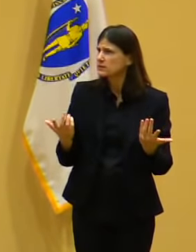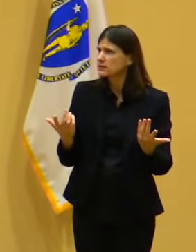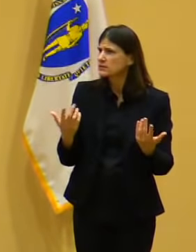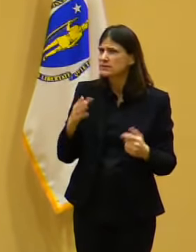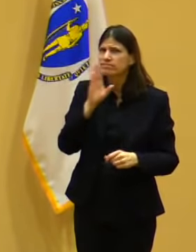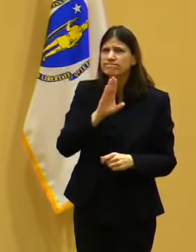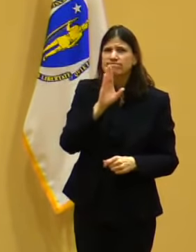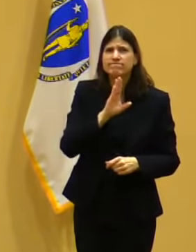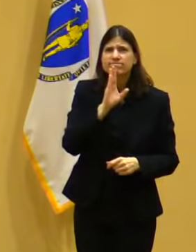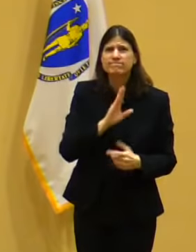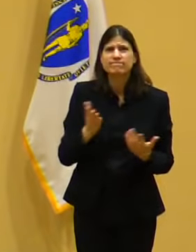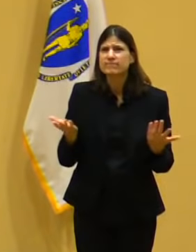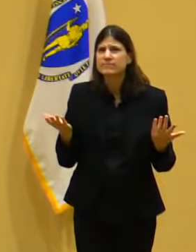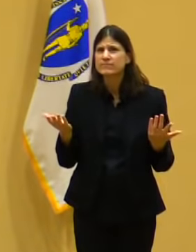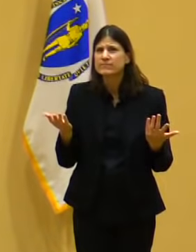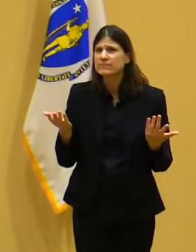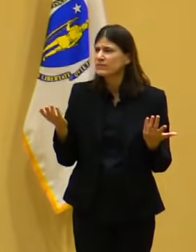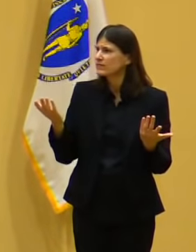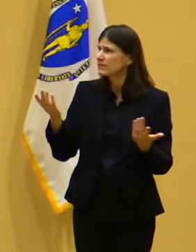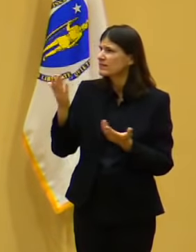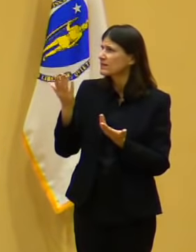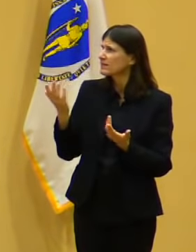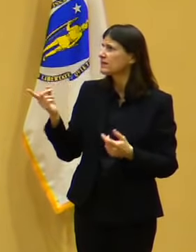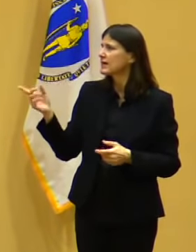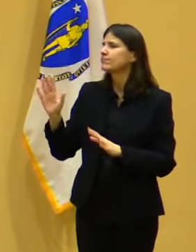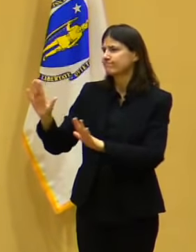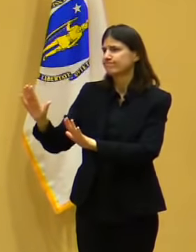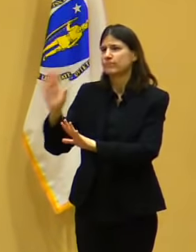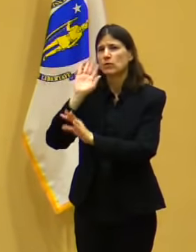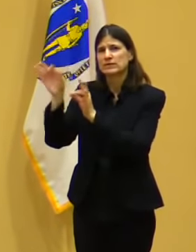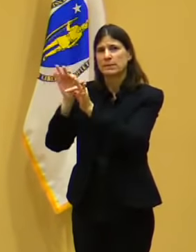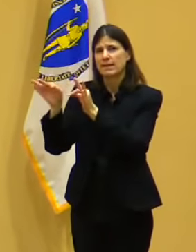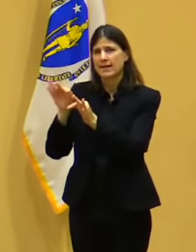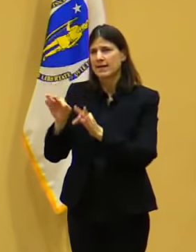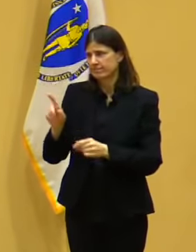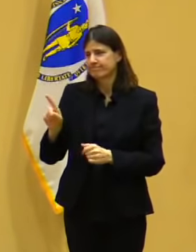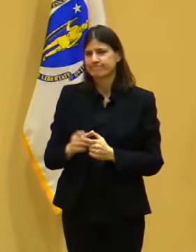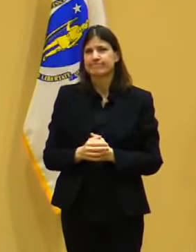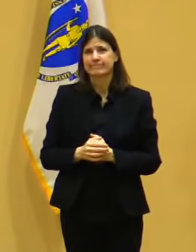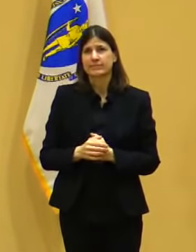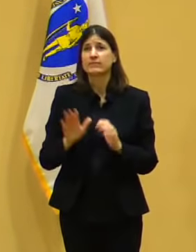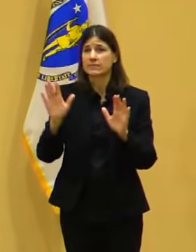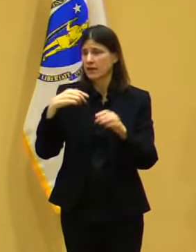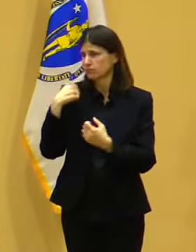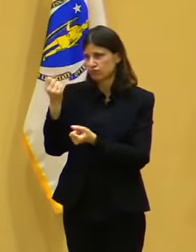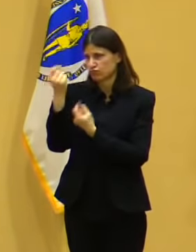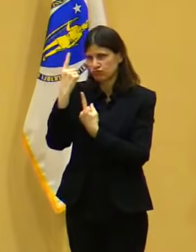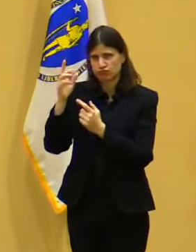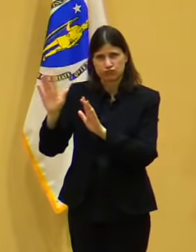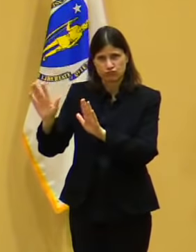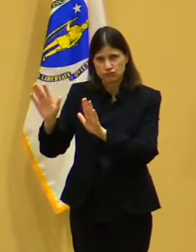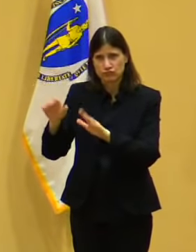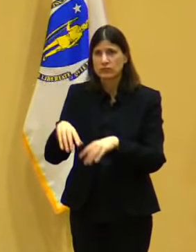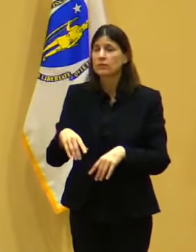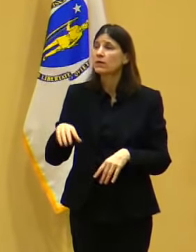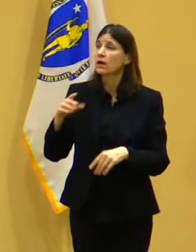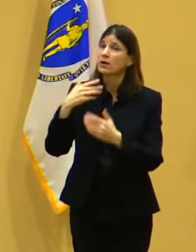I think if you look at the data, being over the age of 75, being over the age of 85,